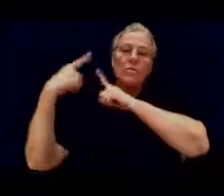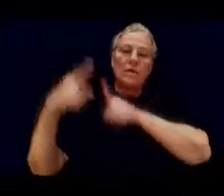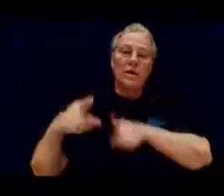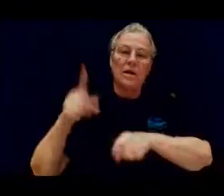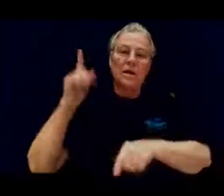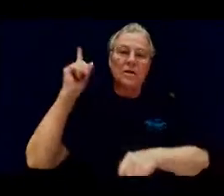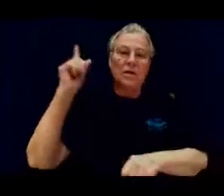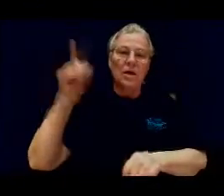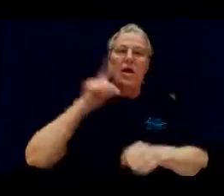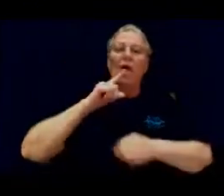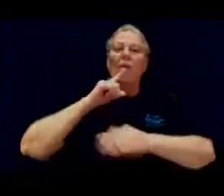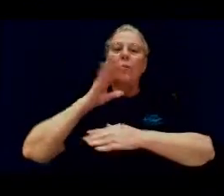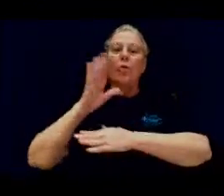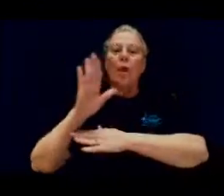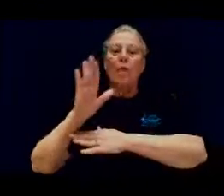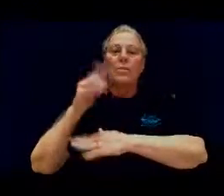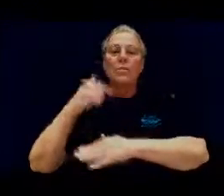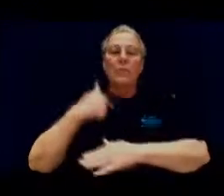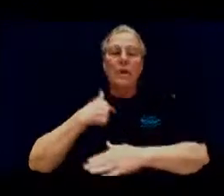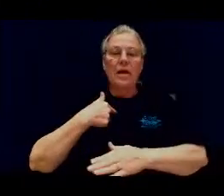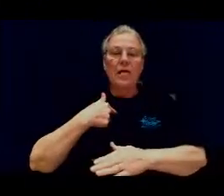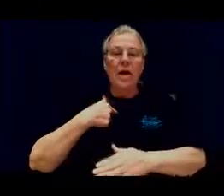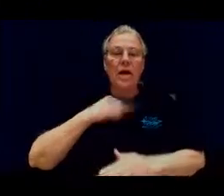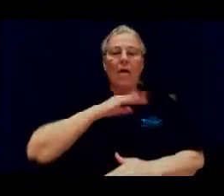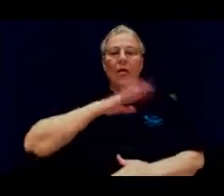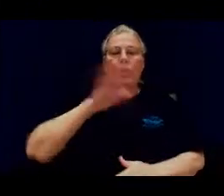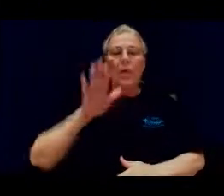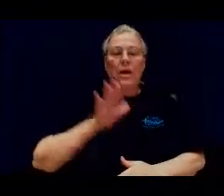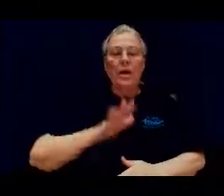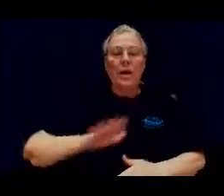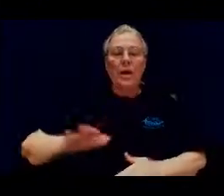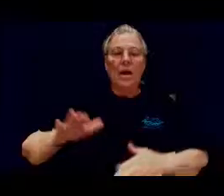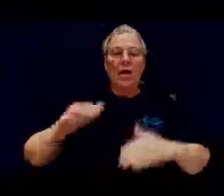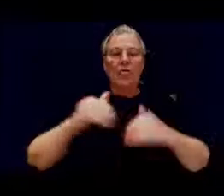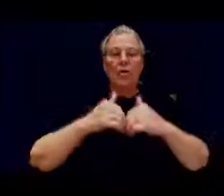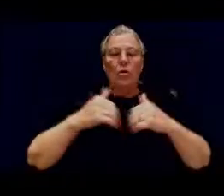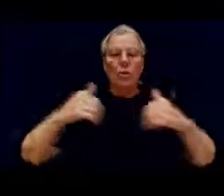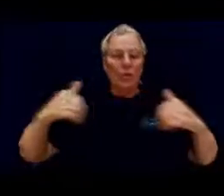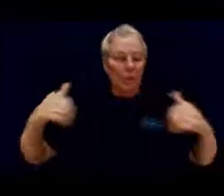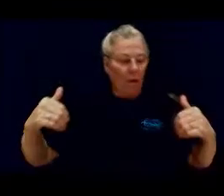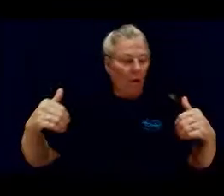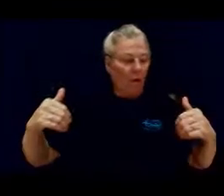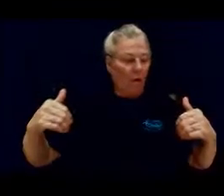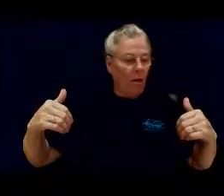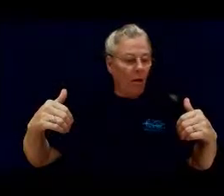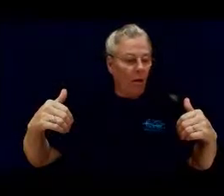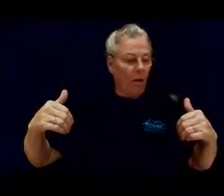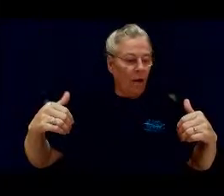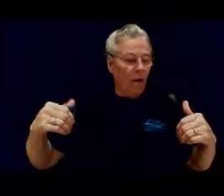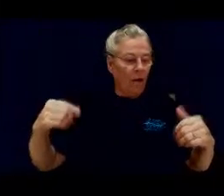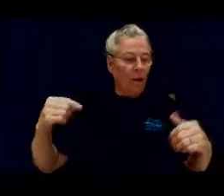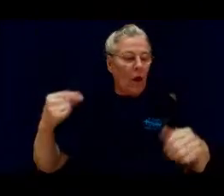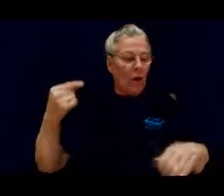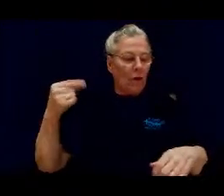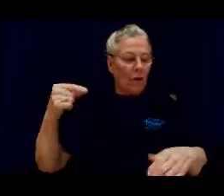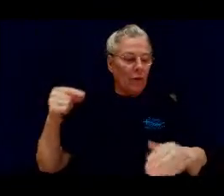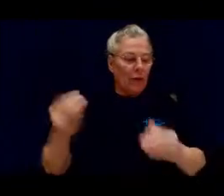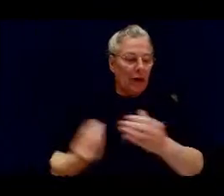since he promised me that we never would never part green